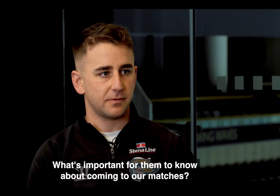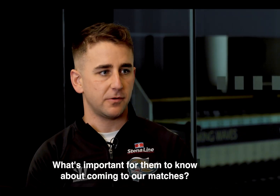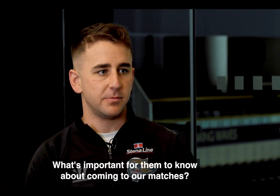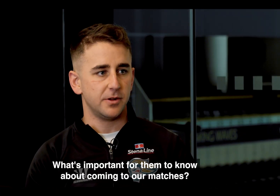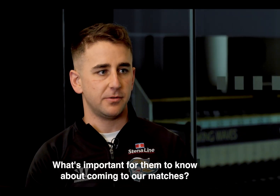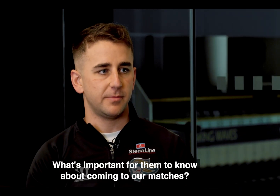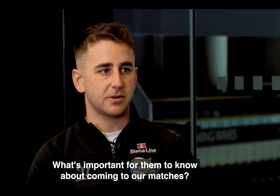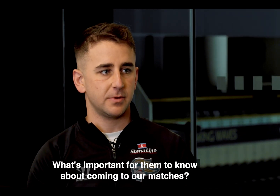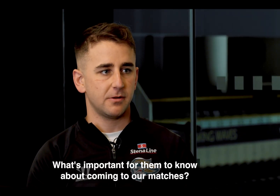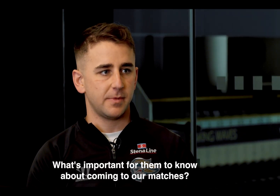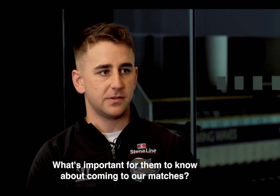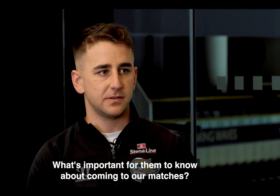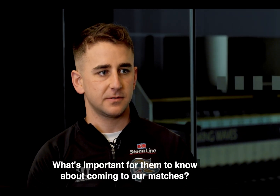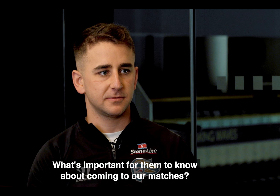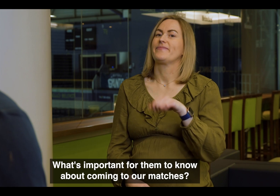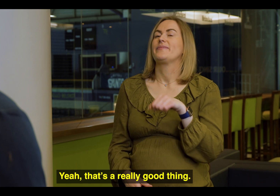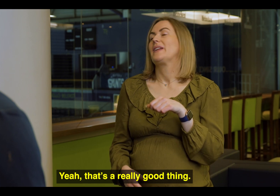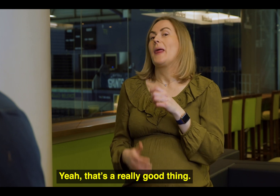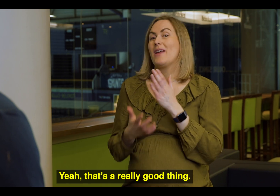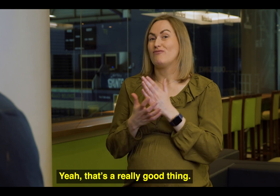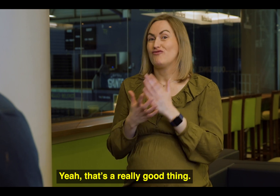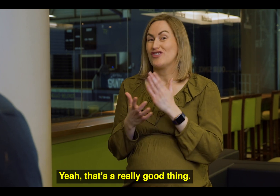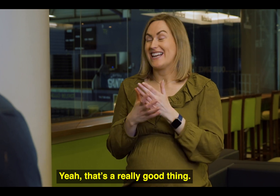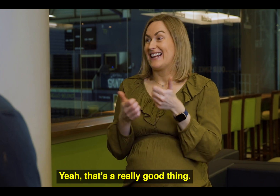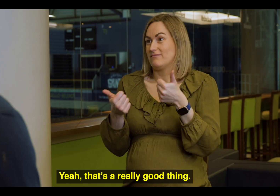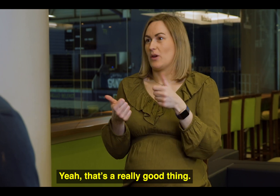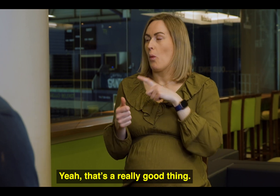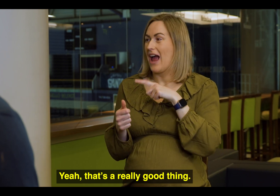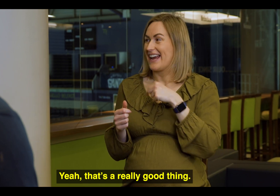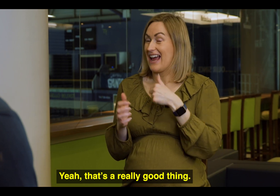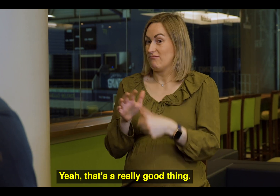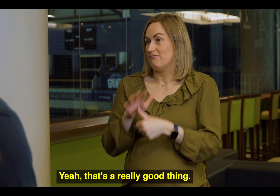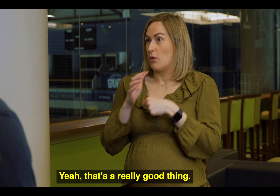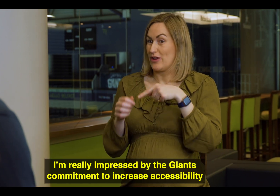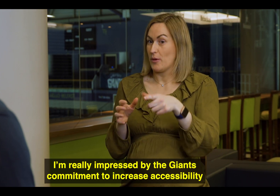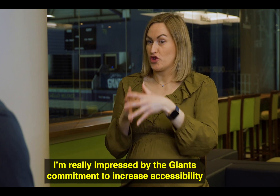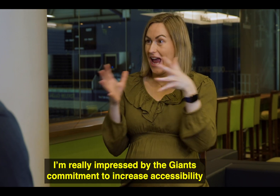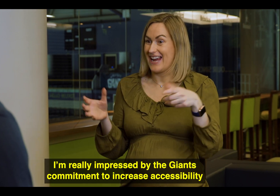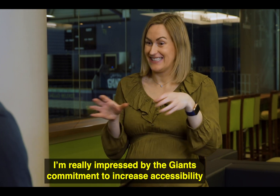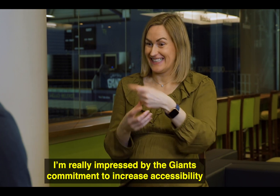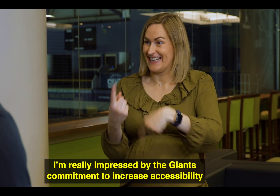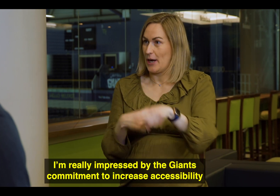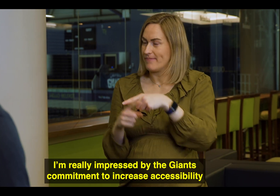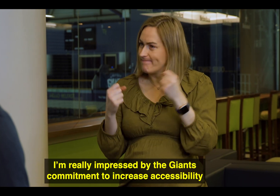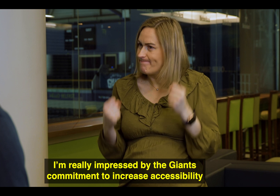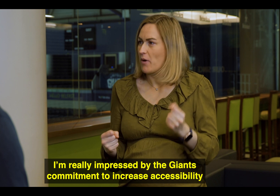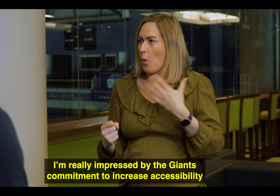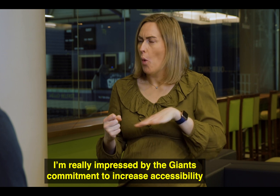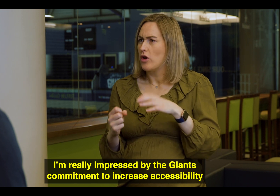them to know about coming to our matches? Yeah, that's a really good thing. I'm really impressed by the Giants' commitment